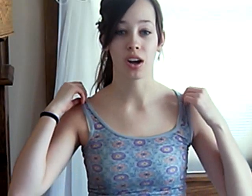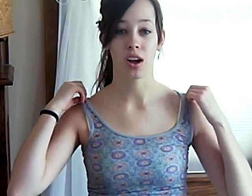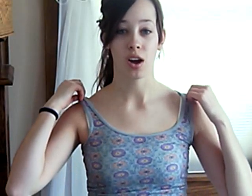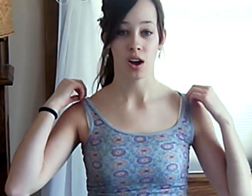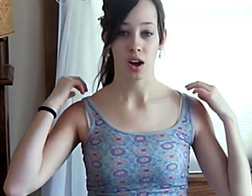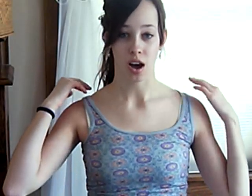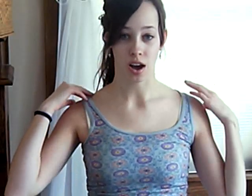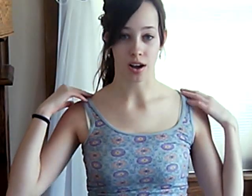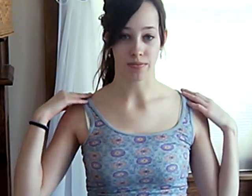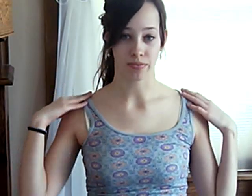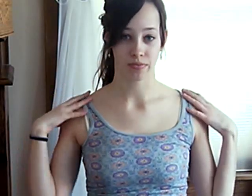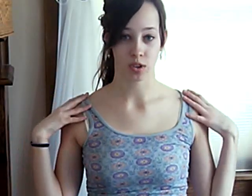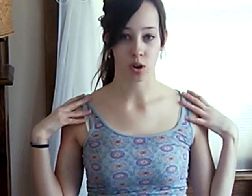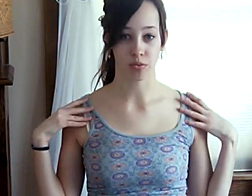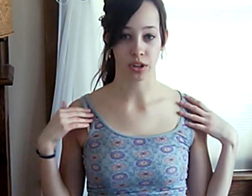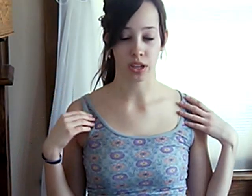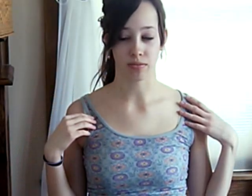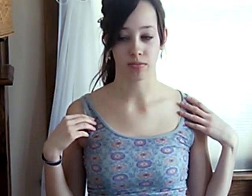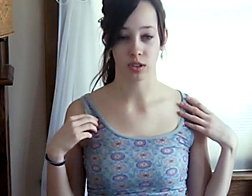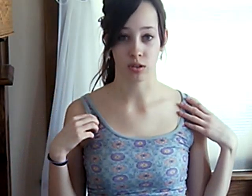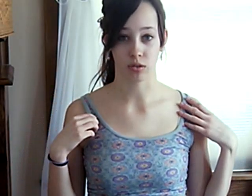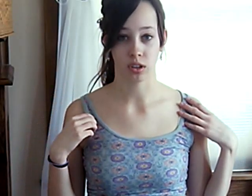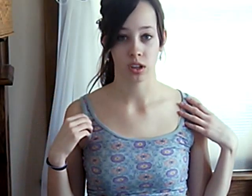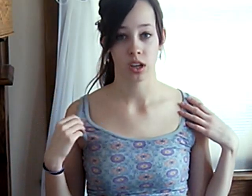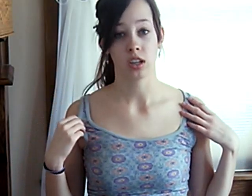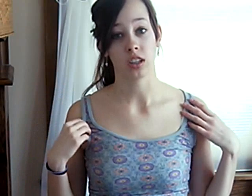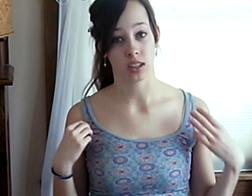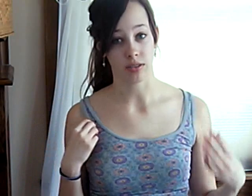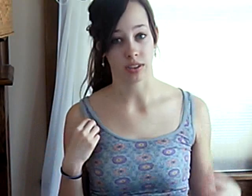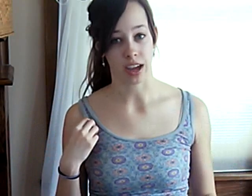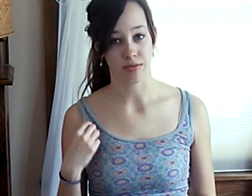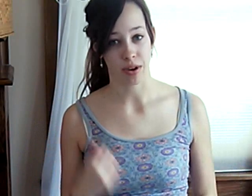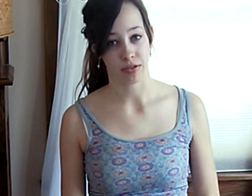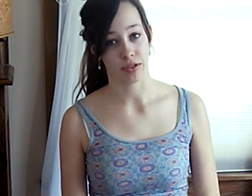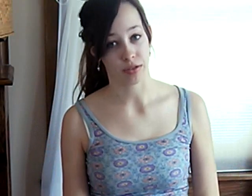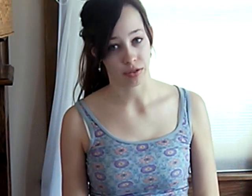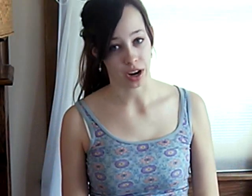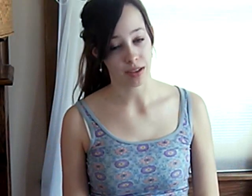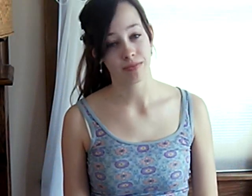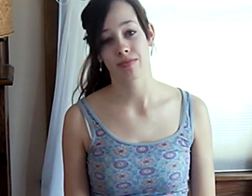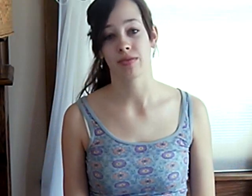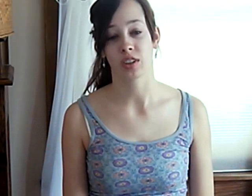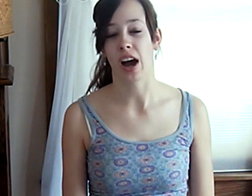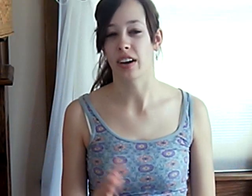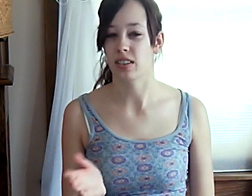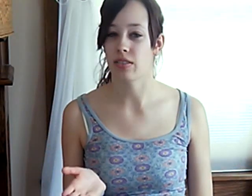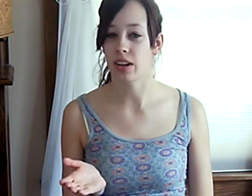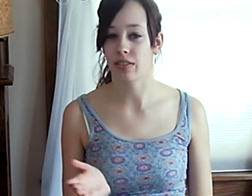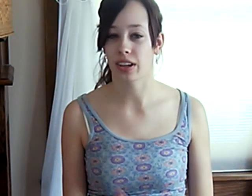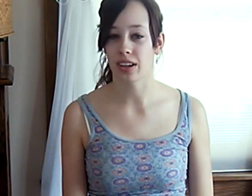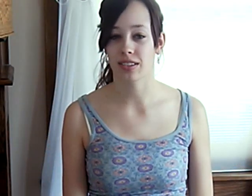um, hopefully soon, to save a life by the frame. Or how to save a life, I guess.